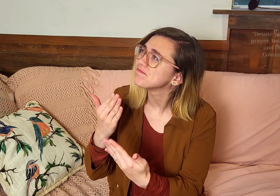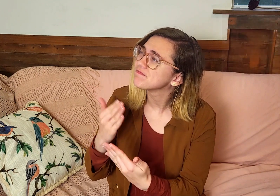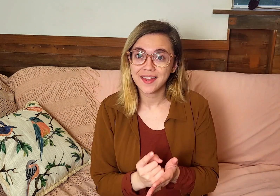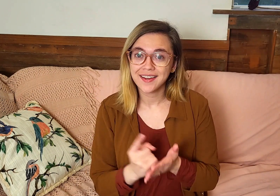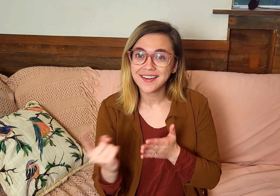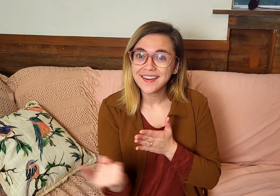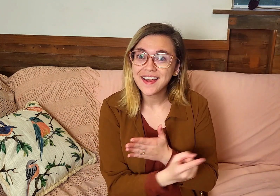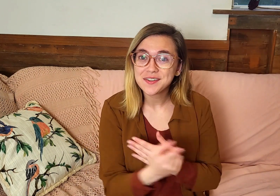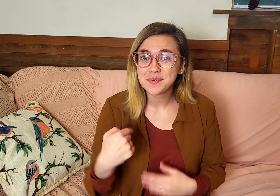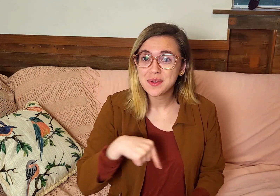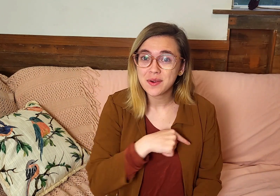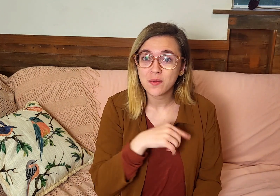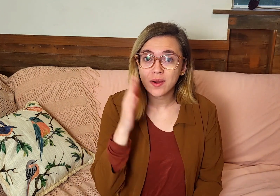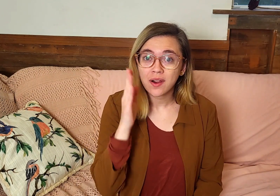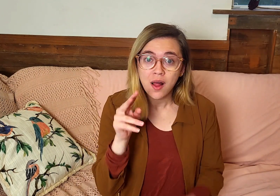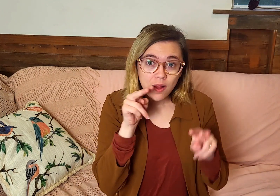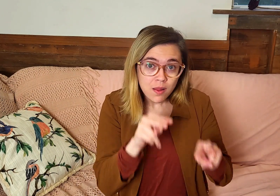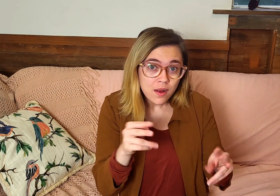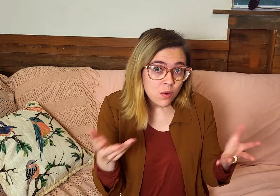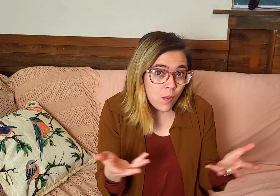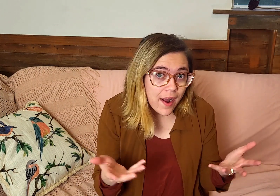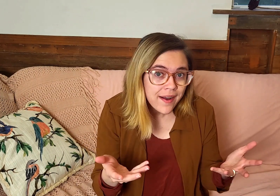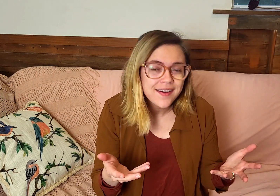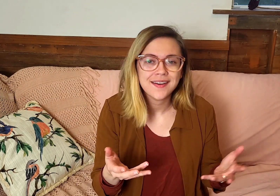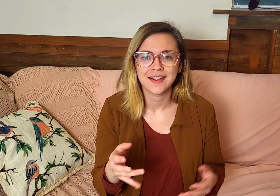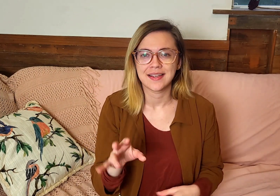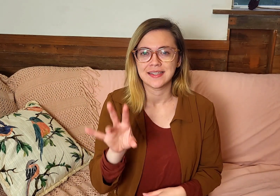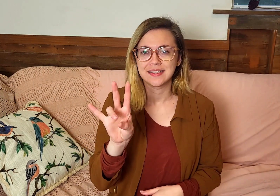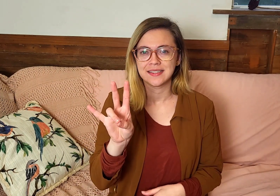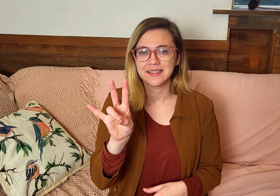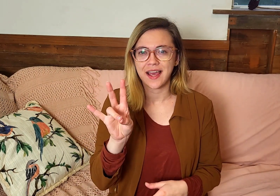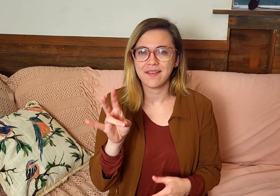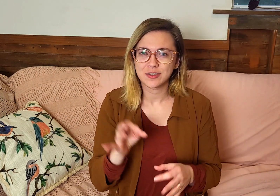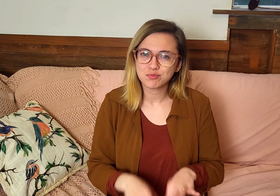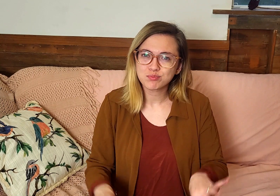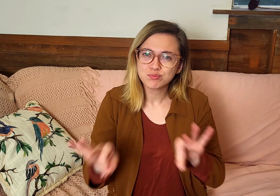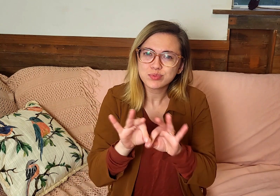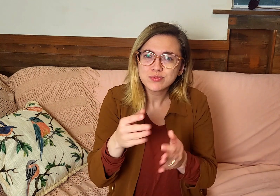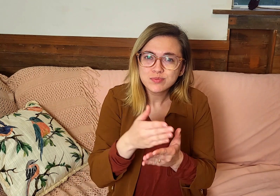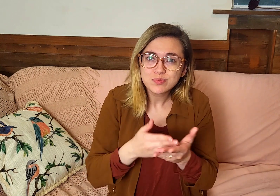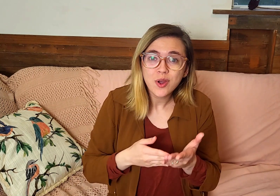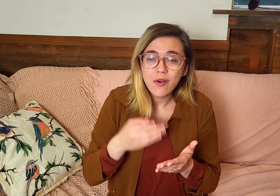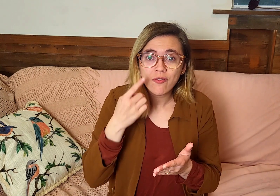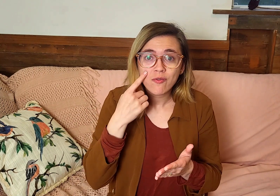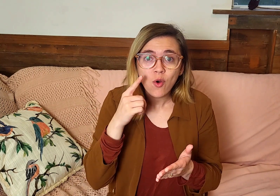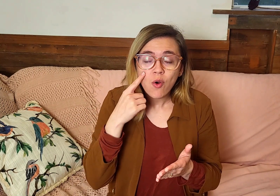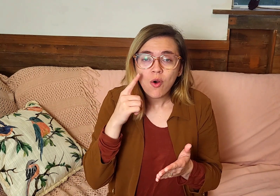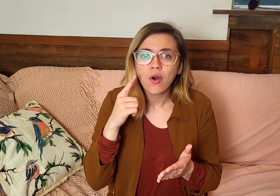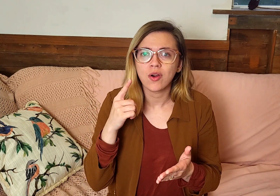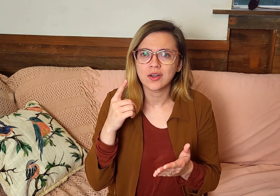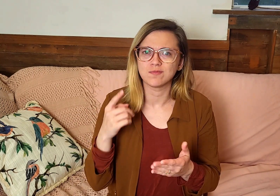Next week we are going to be looking at the seven pillars of effective and